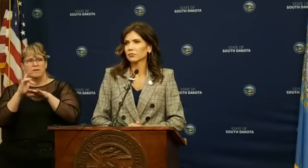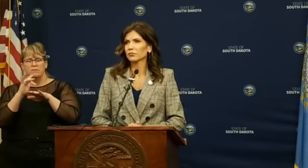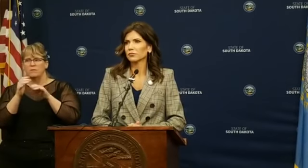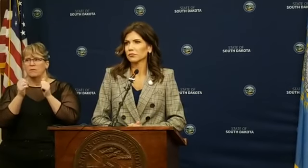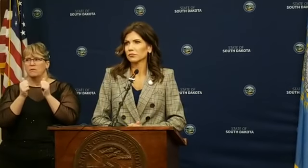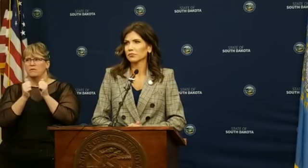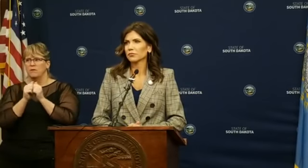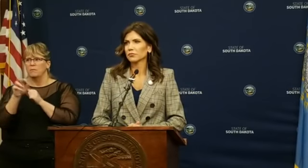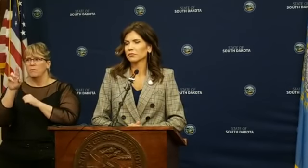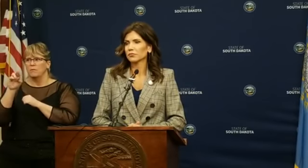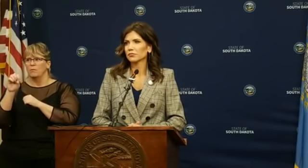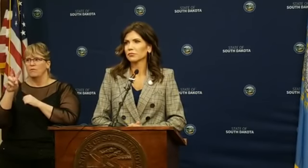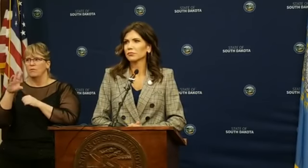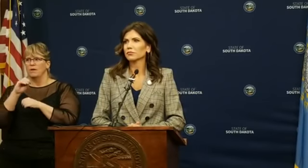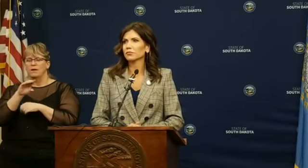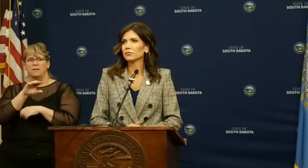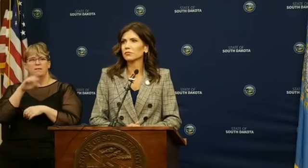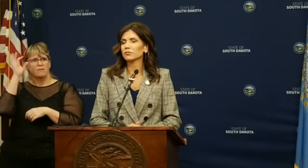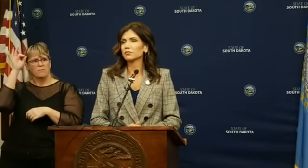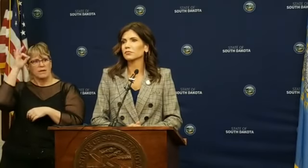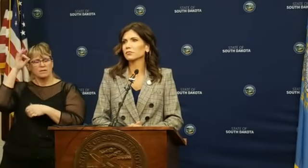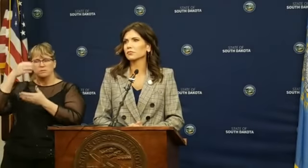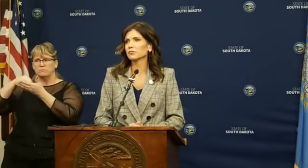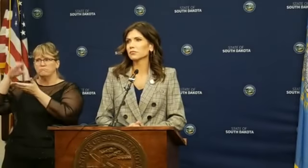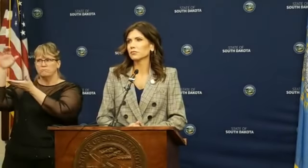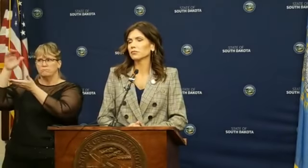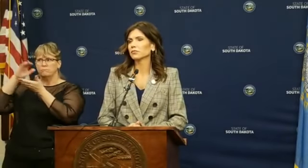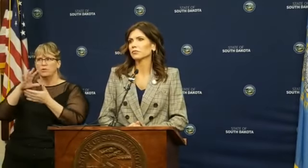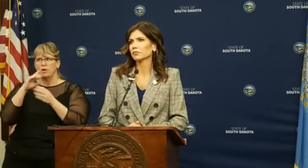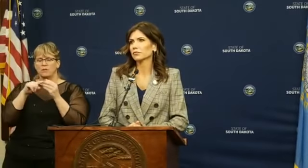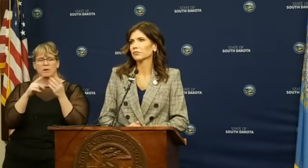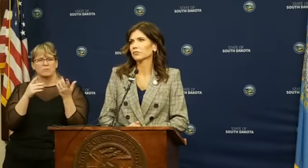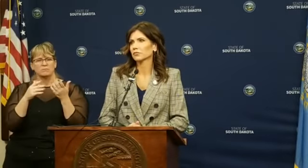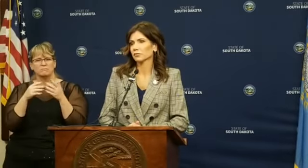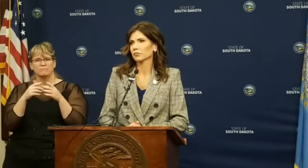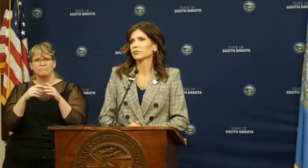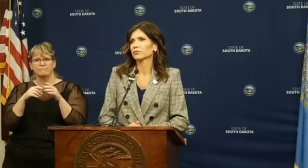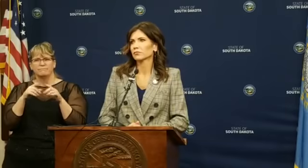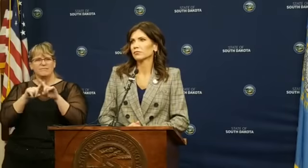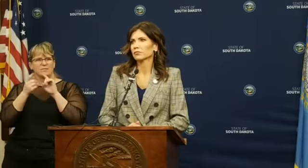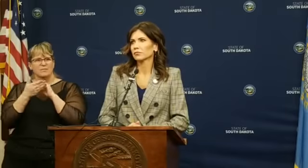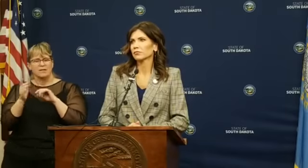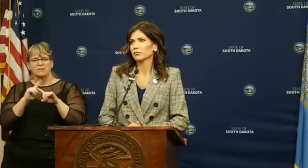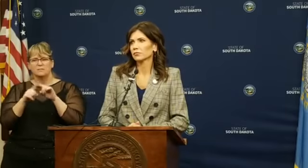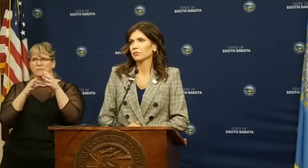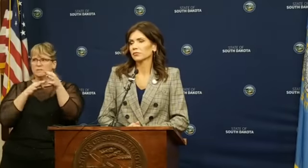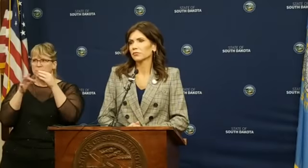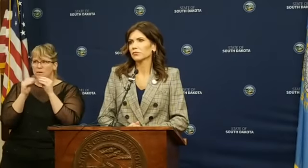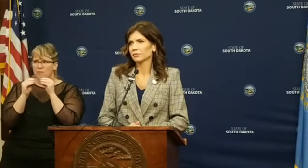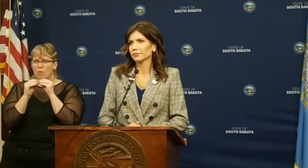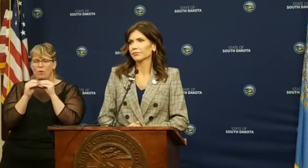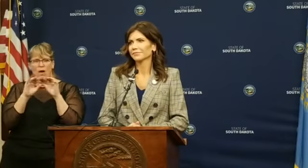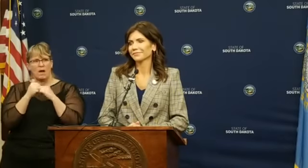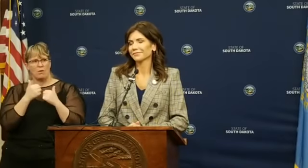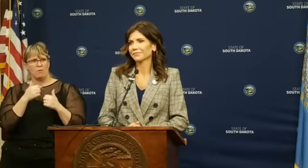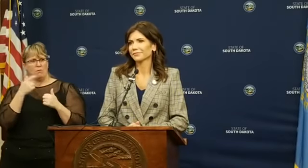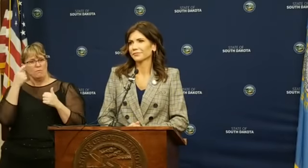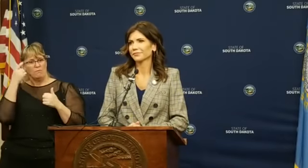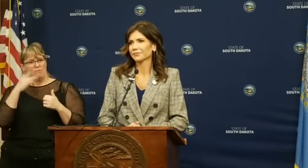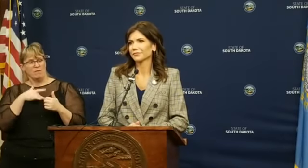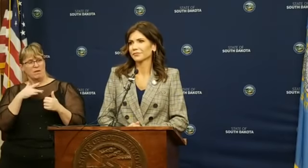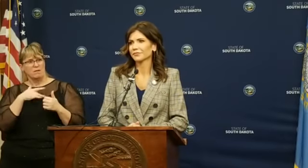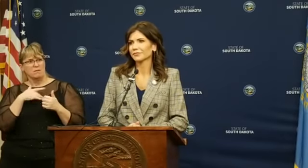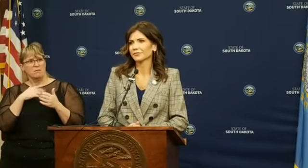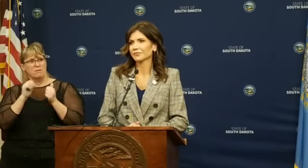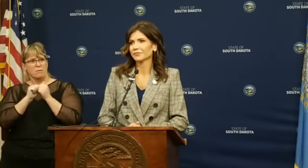from revenue and from, of course, federal stimulus. Just, you touched on some of the highlights, but if I could just get you to talk a little bit more about maybe how you thought it went overall